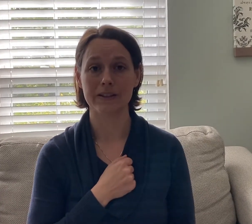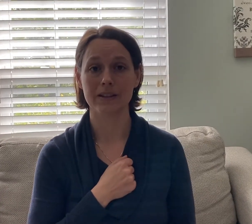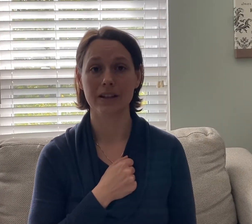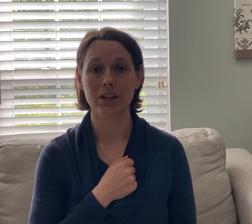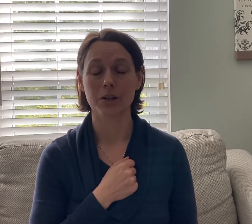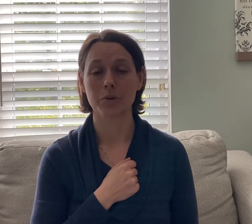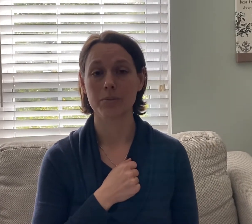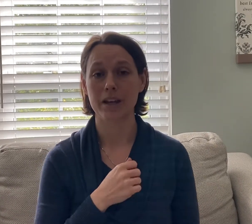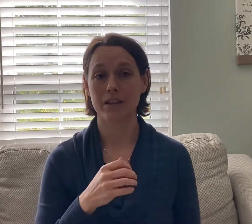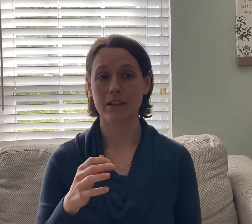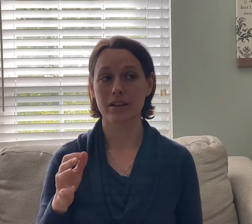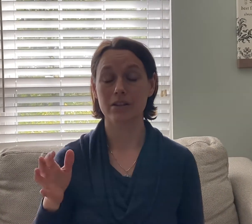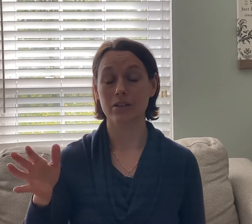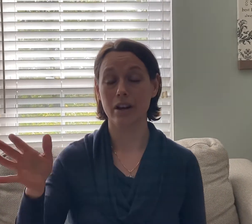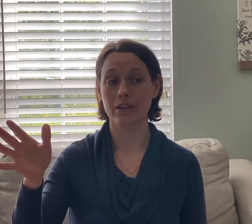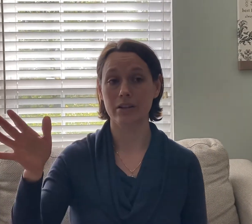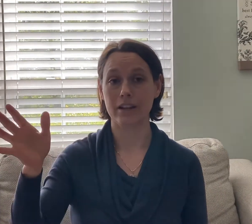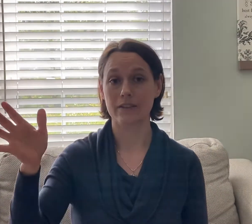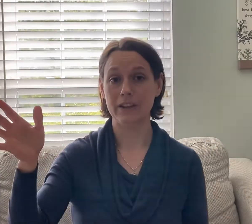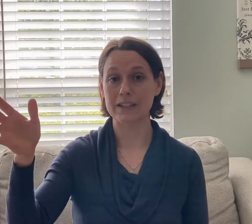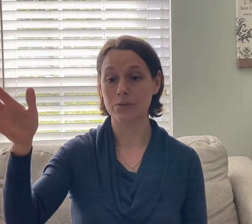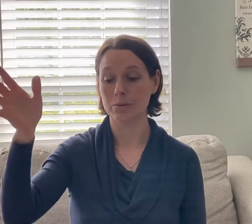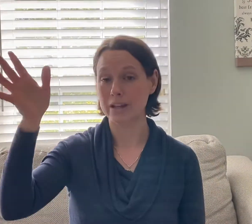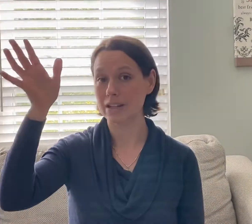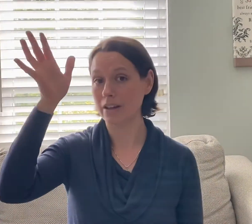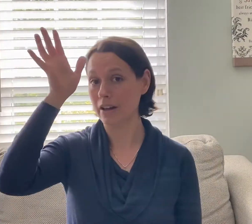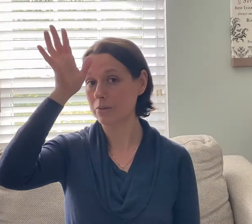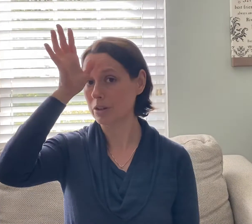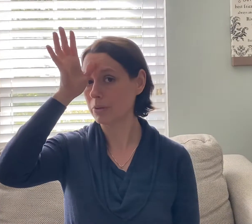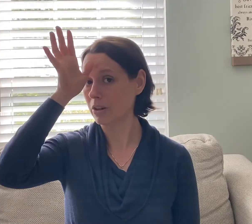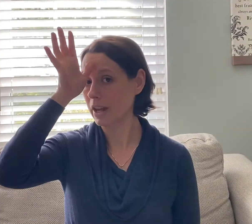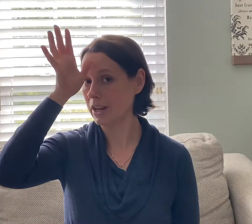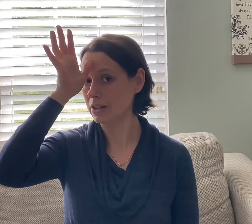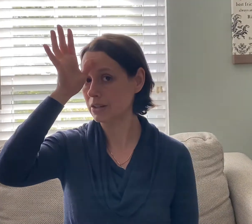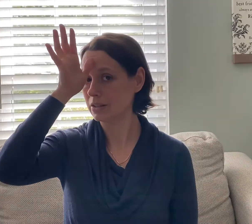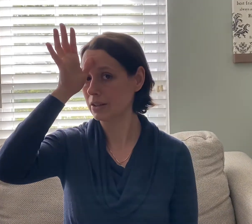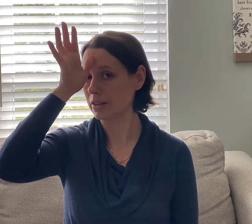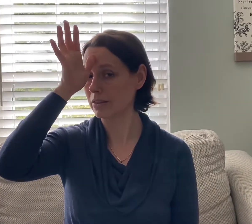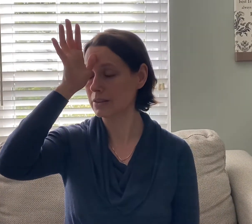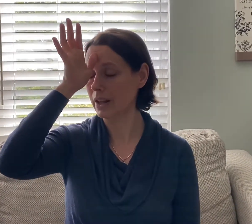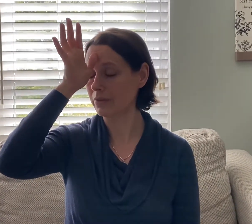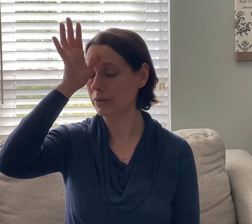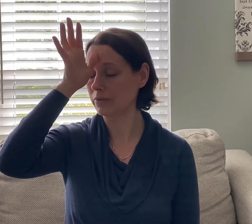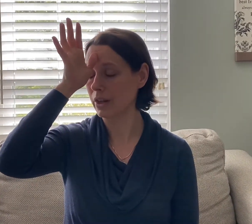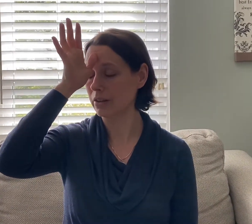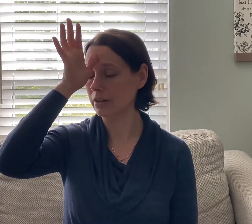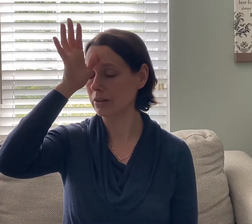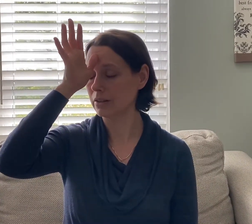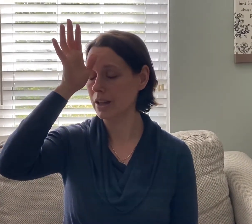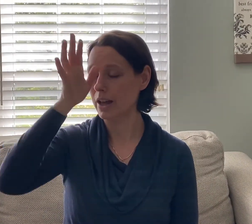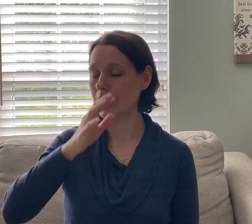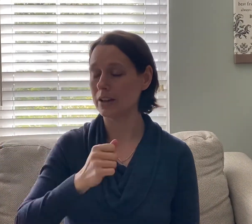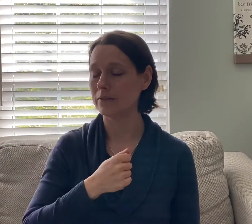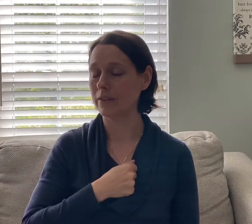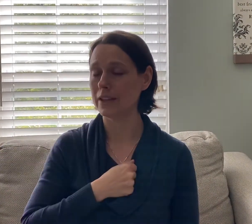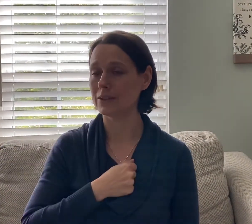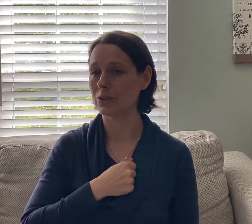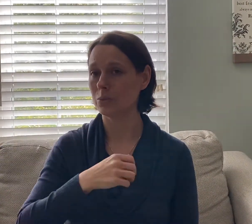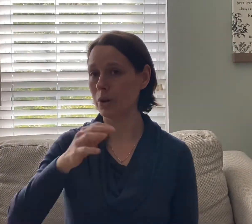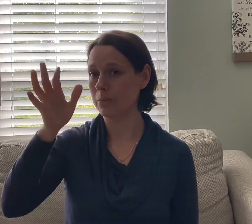we're gonna make to God I confess to Almighty God we're gonna put our hand like the sign for father I confess to Almighty